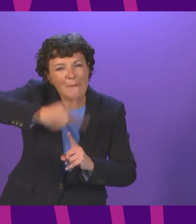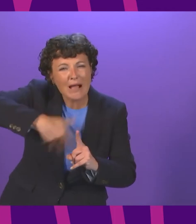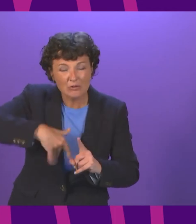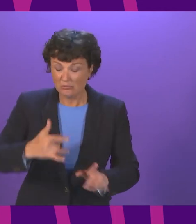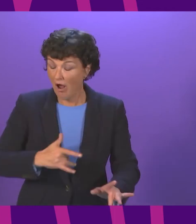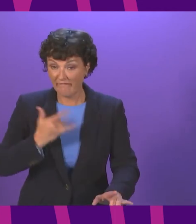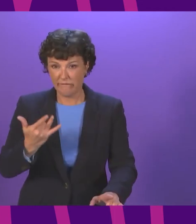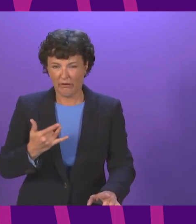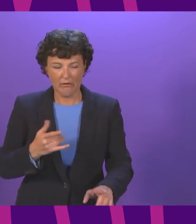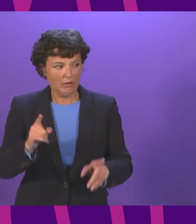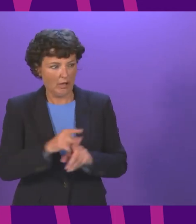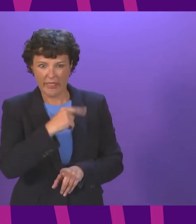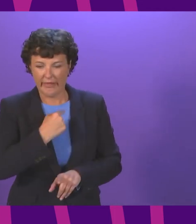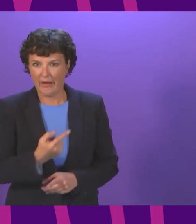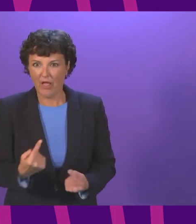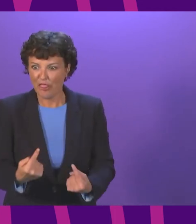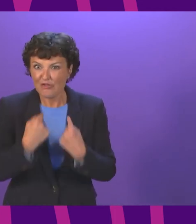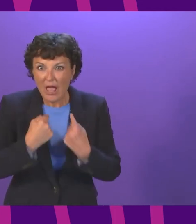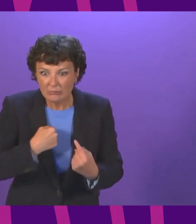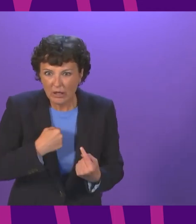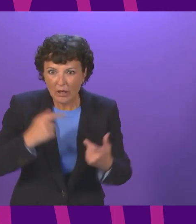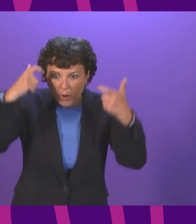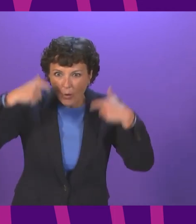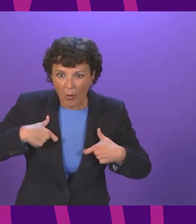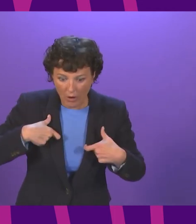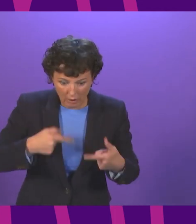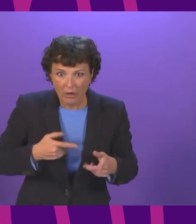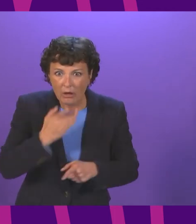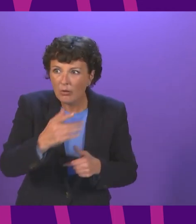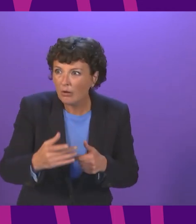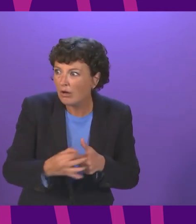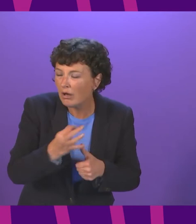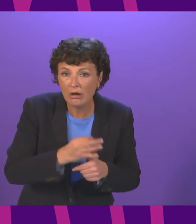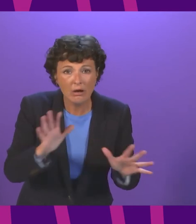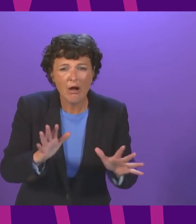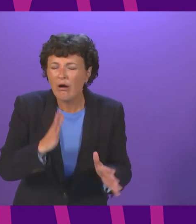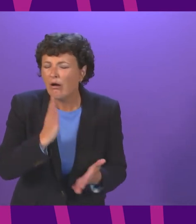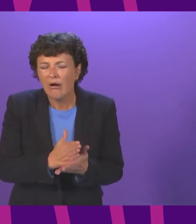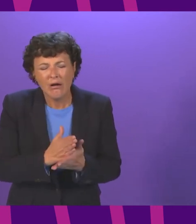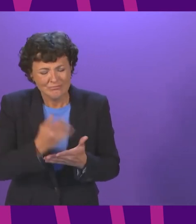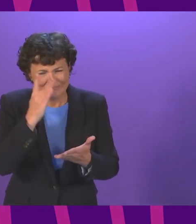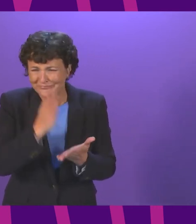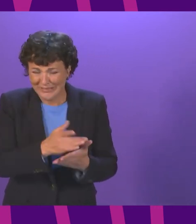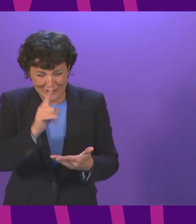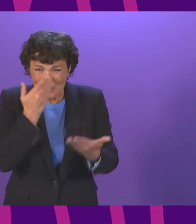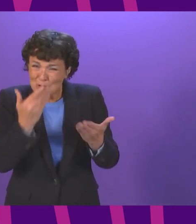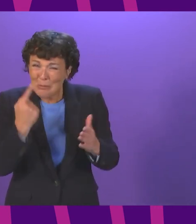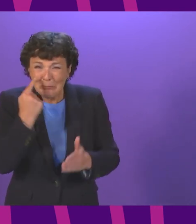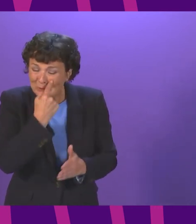the revolving door of threatening court action and then having to rehouse those as homeless it was symptomatic again of a broken